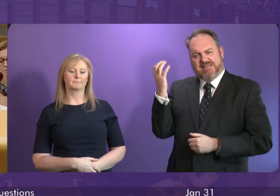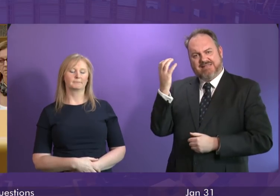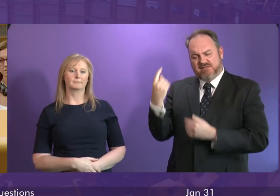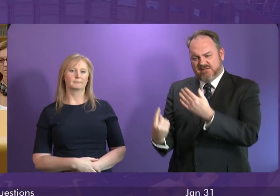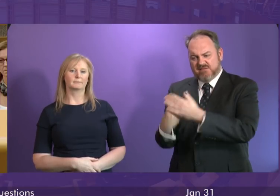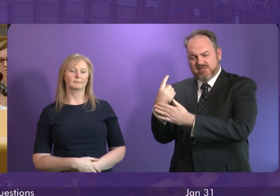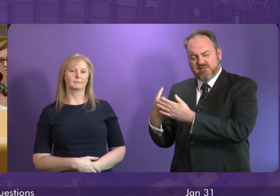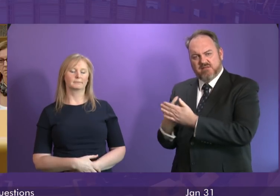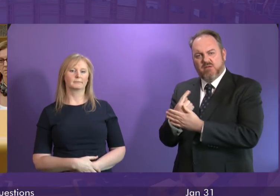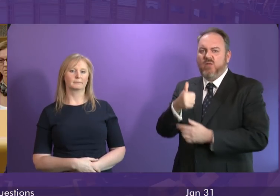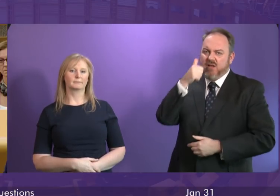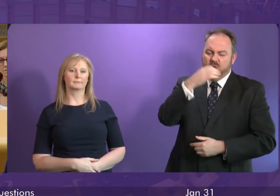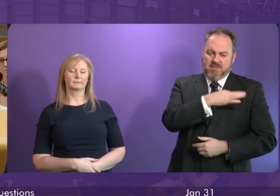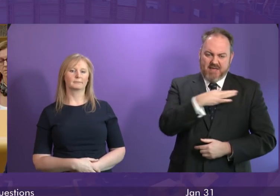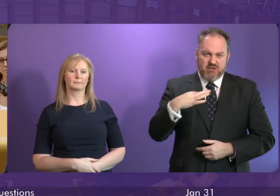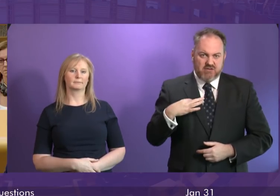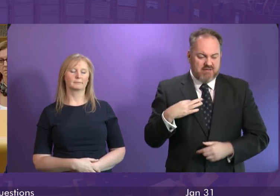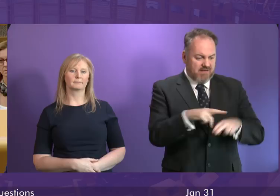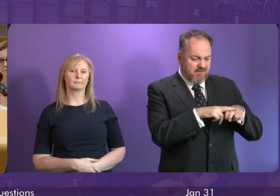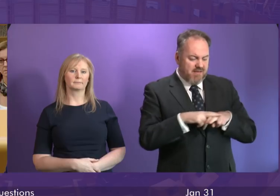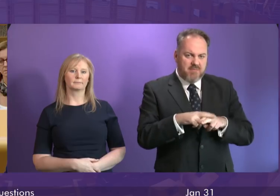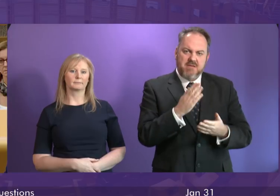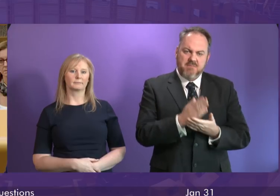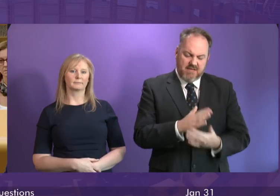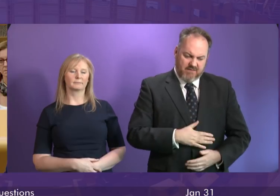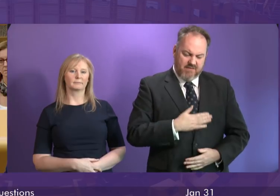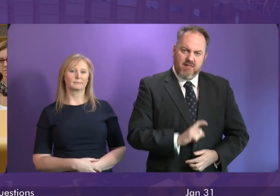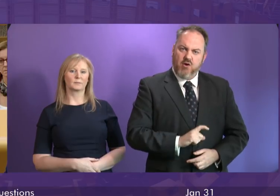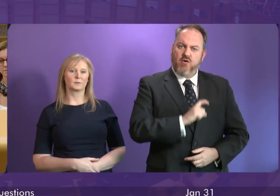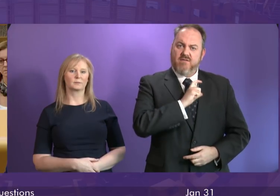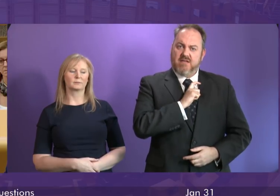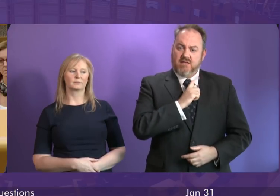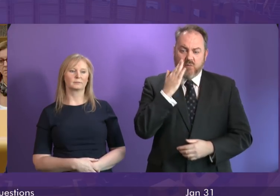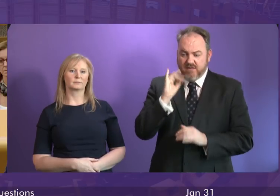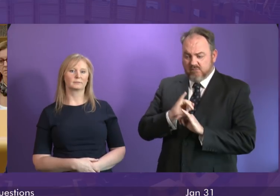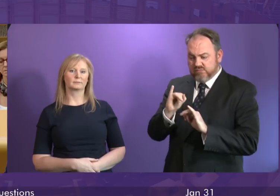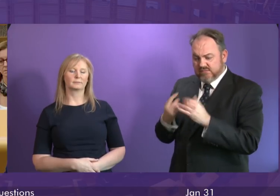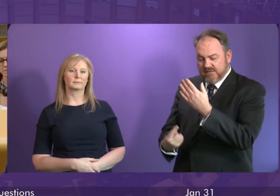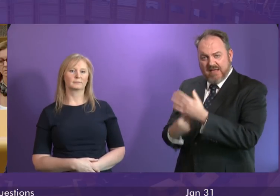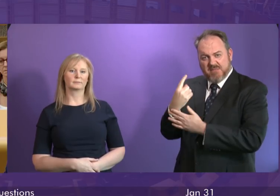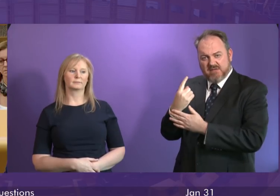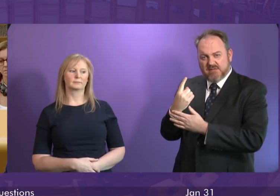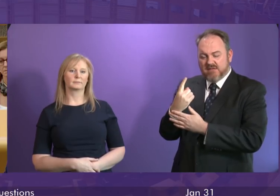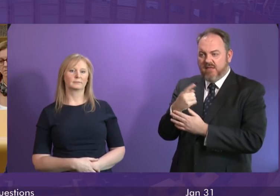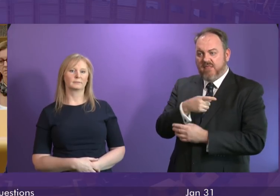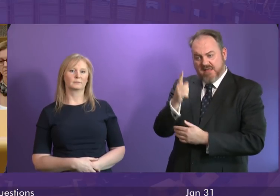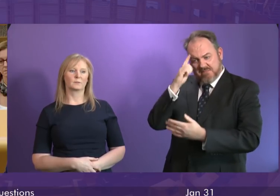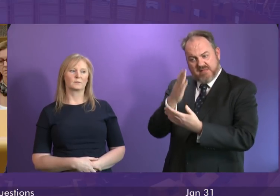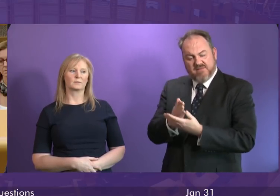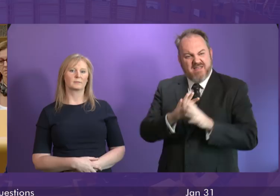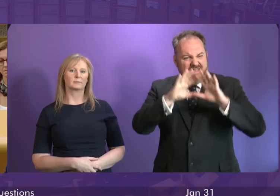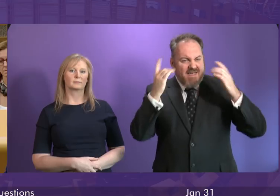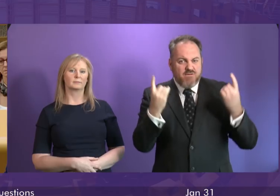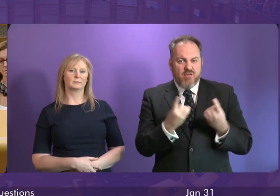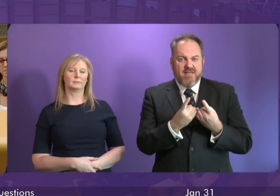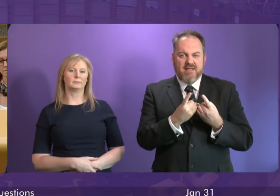Obviously, patients and families need to have confidence that when a case like this emerges, everything, everything is done to minimise the